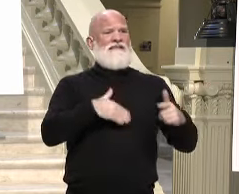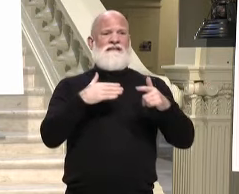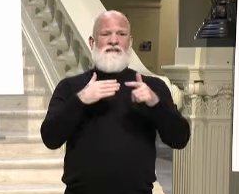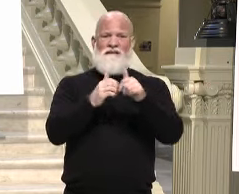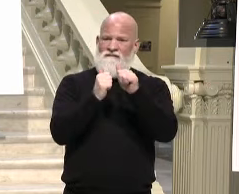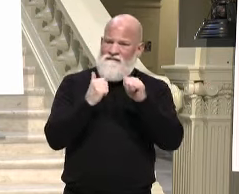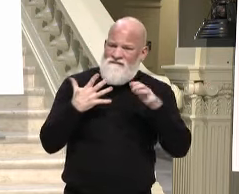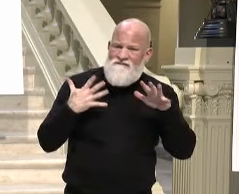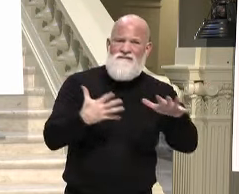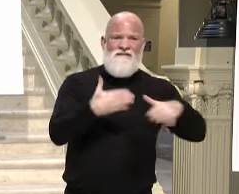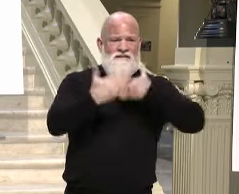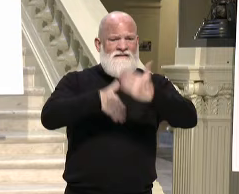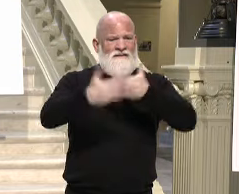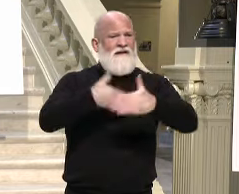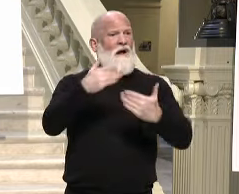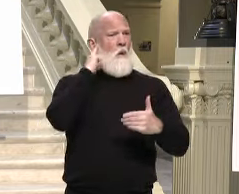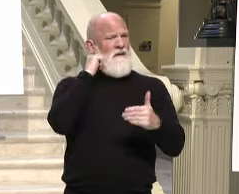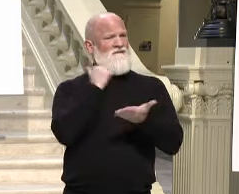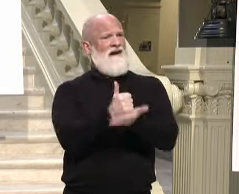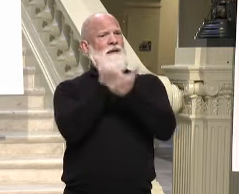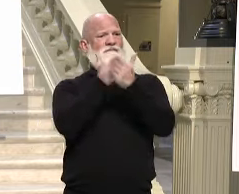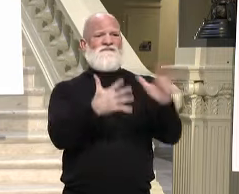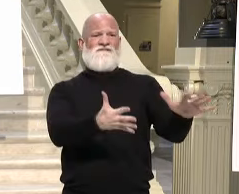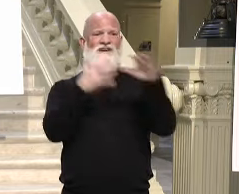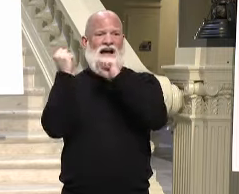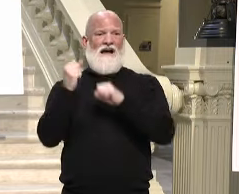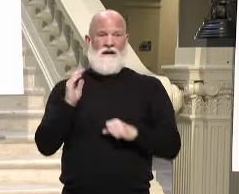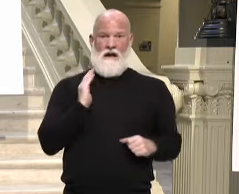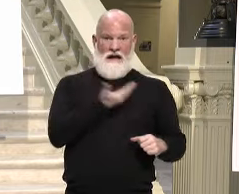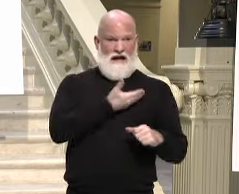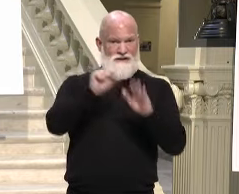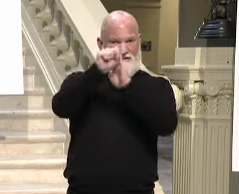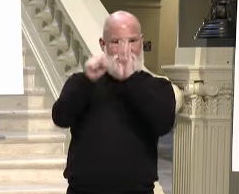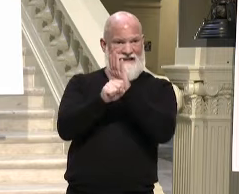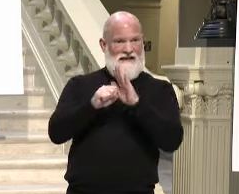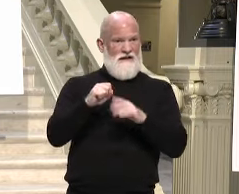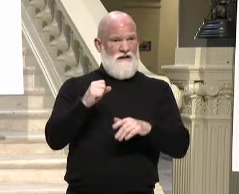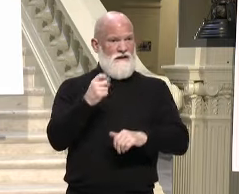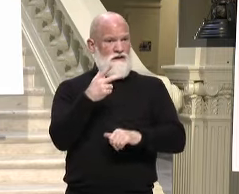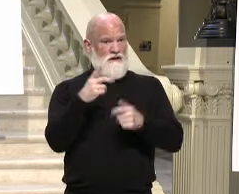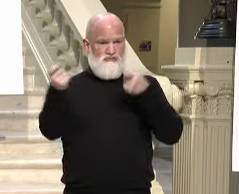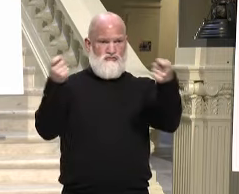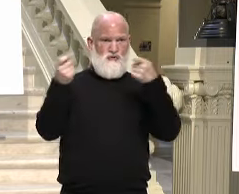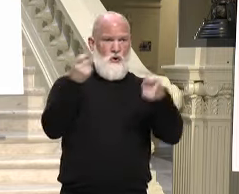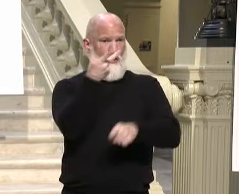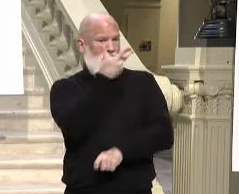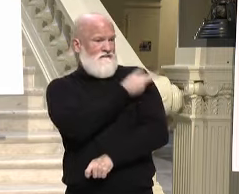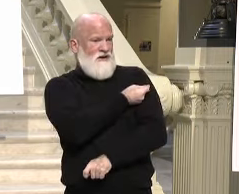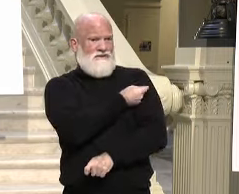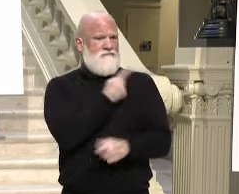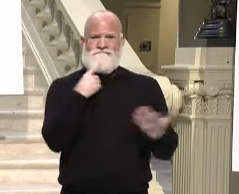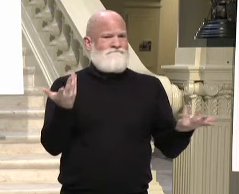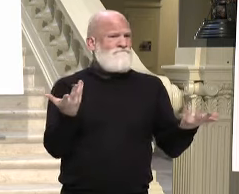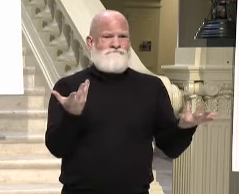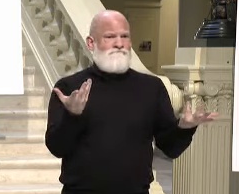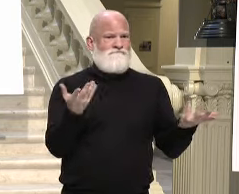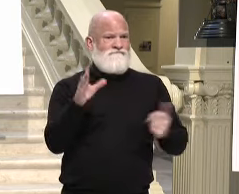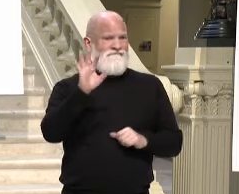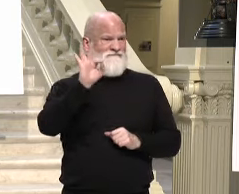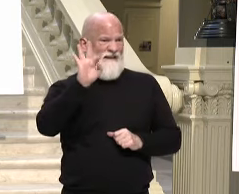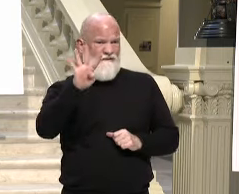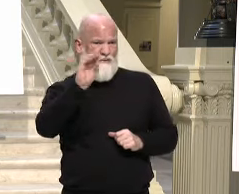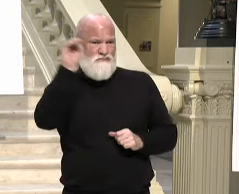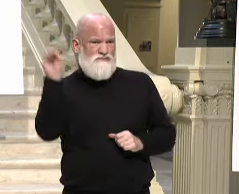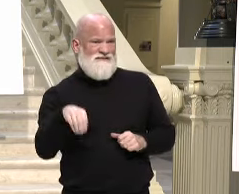But if you look at what the state's controlling at our sites, we got 94% of shots going into arms. And